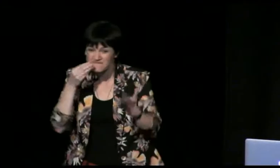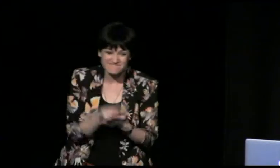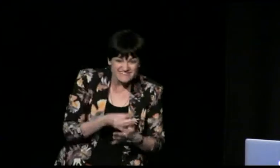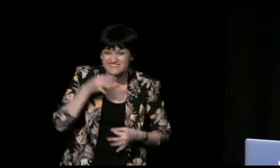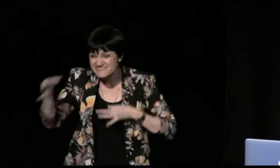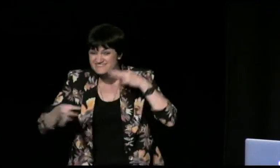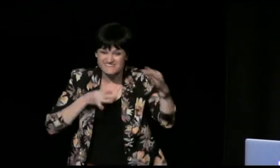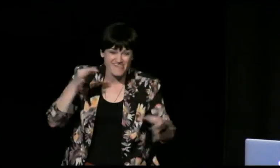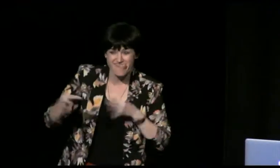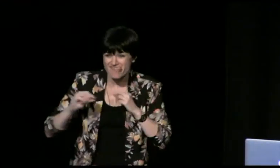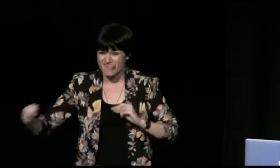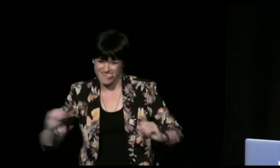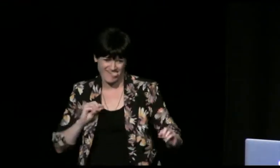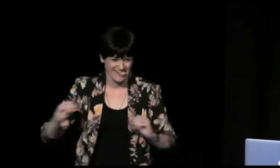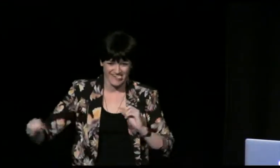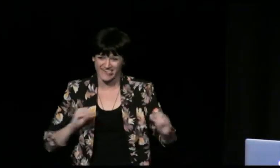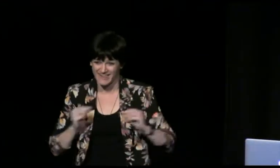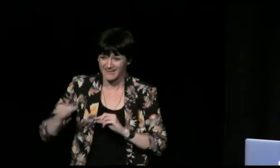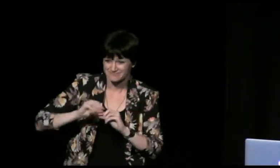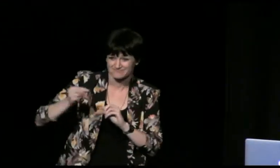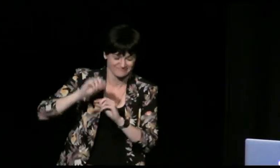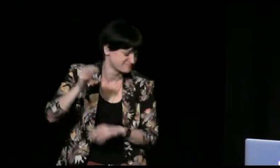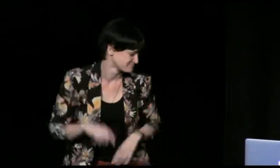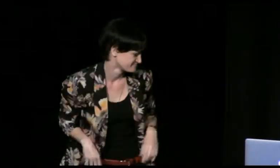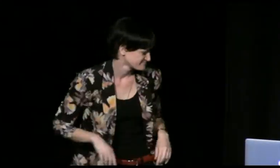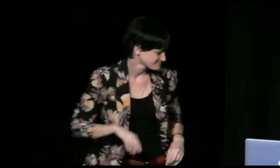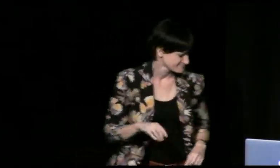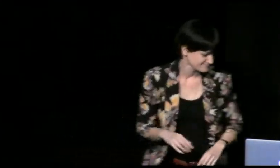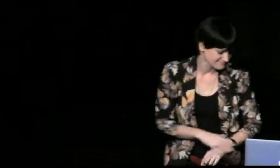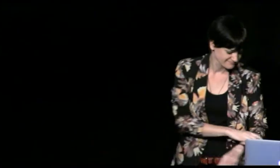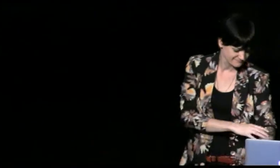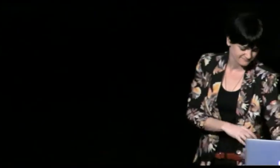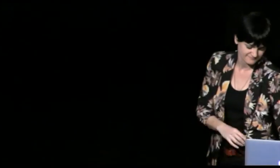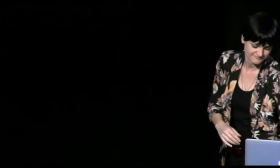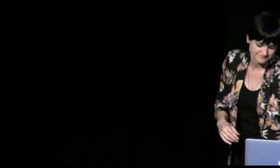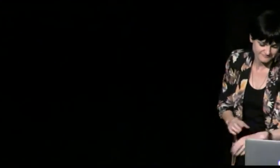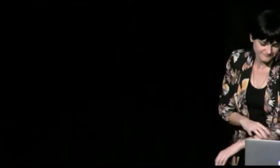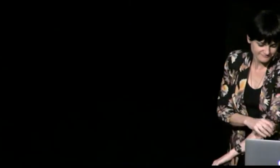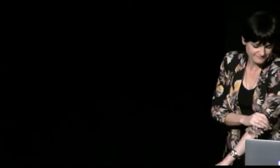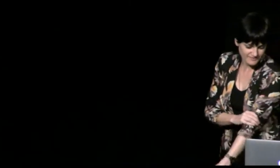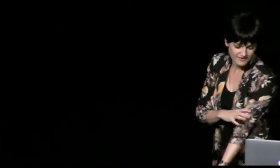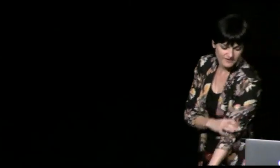It's still a lot of work to sort of prompt people and organise that it's probably a couple of hundred hours work but it was still well worth it.